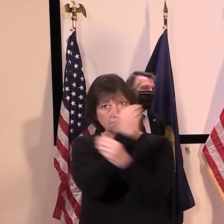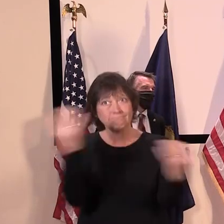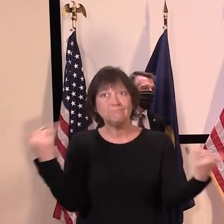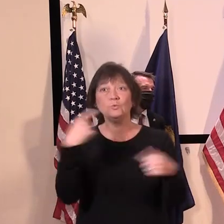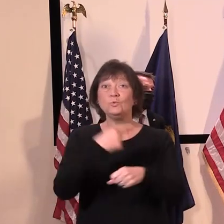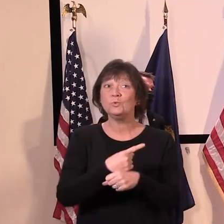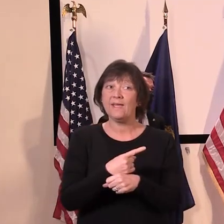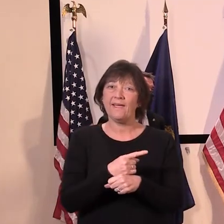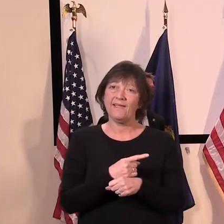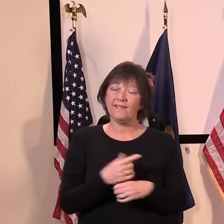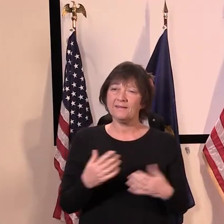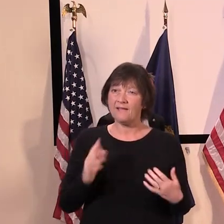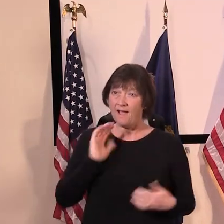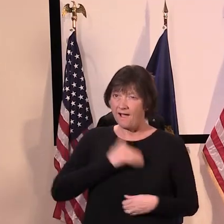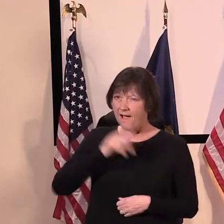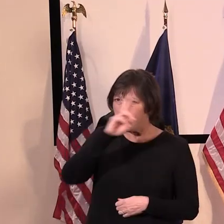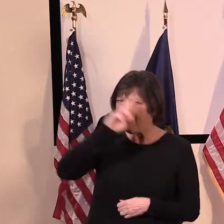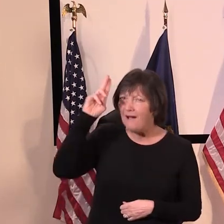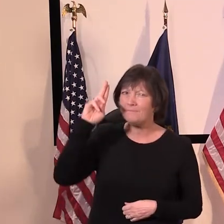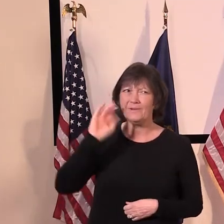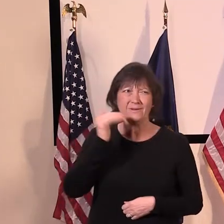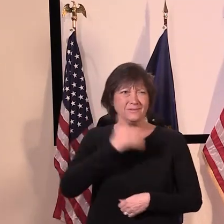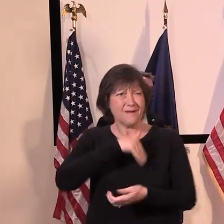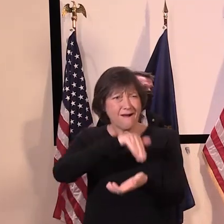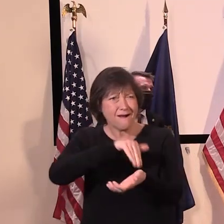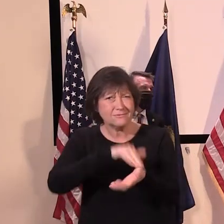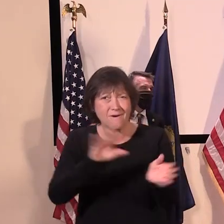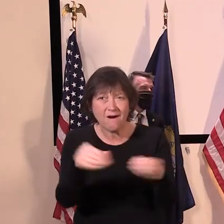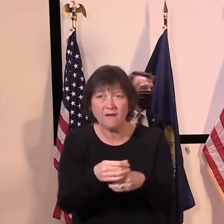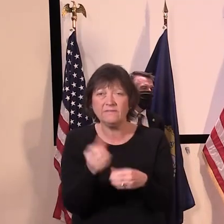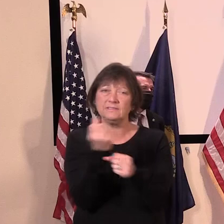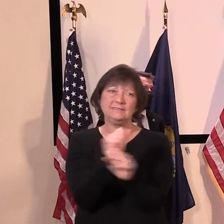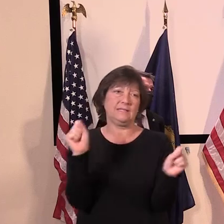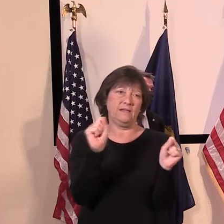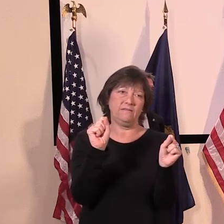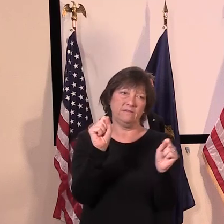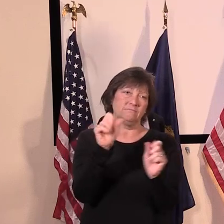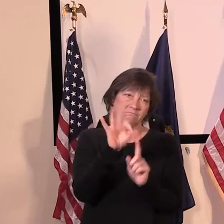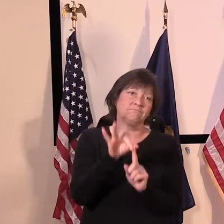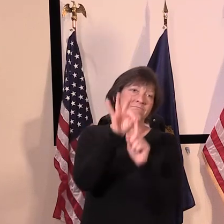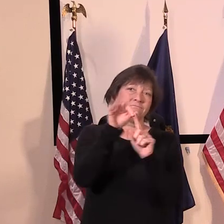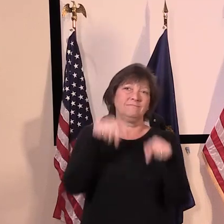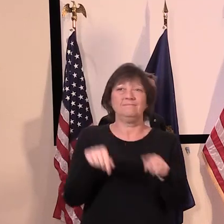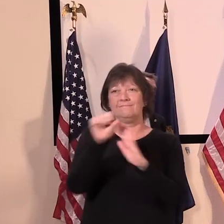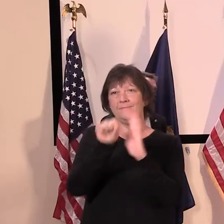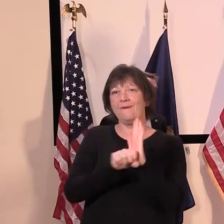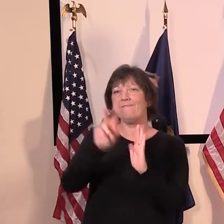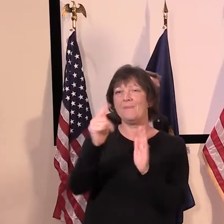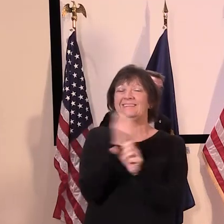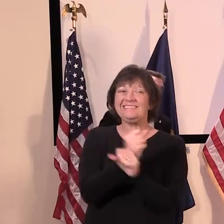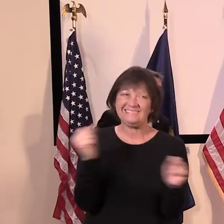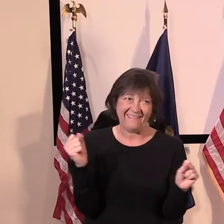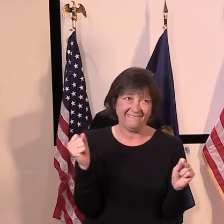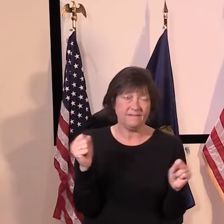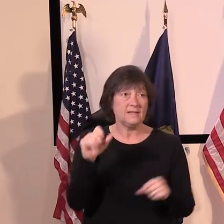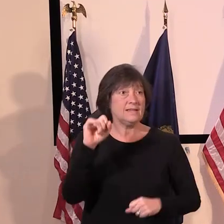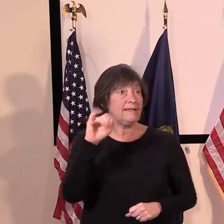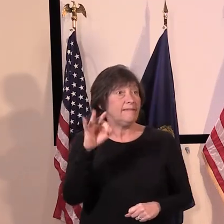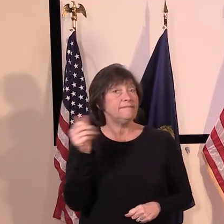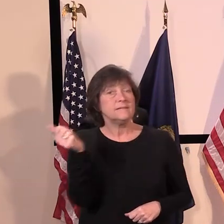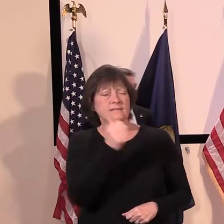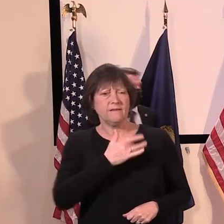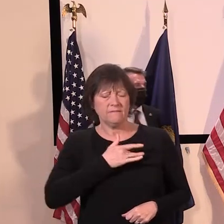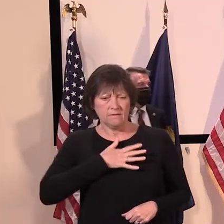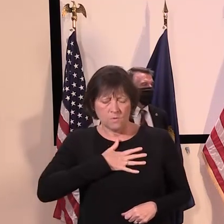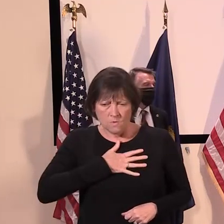is our institutions are safe, especially here across Vermont. Should you have symptoms that